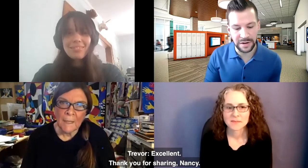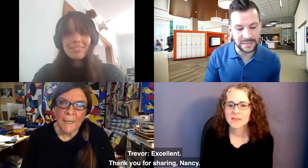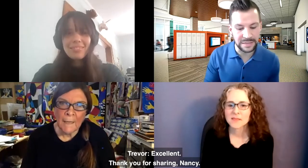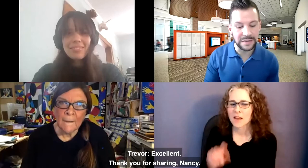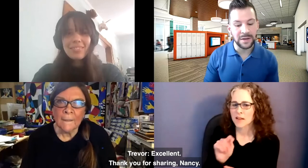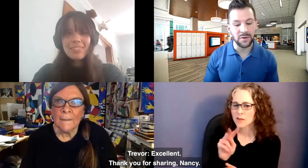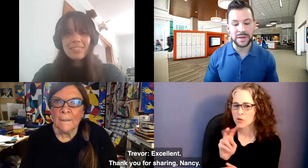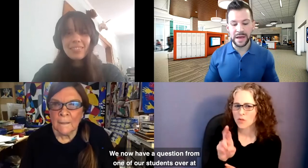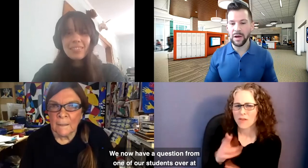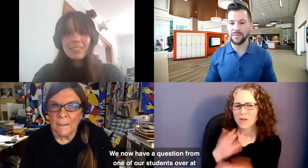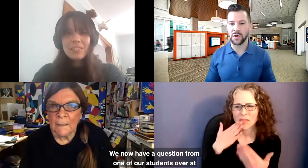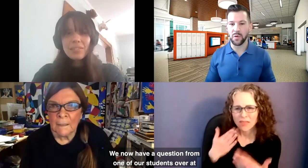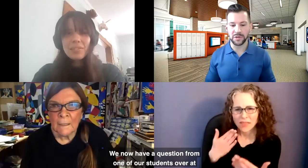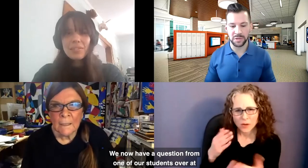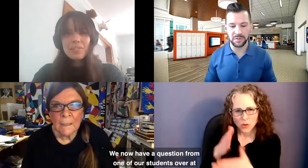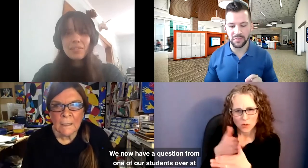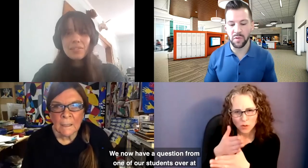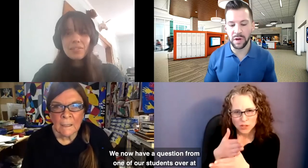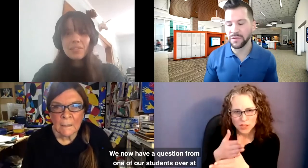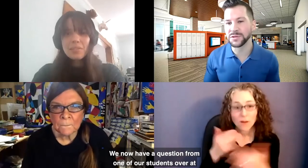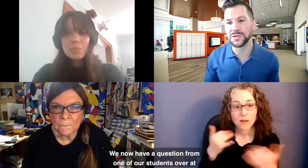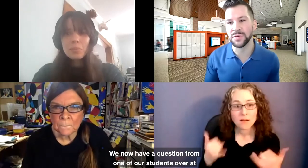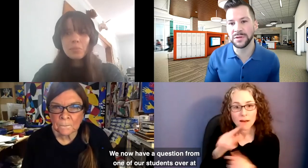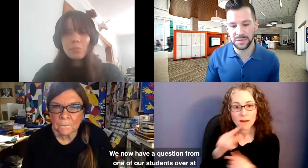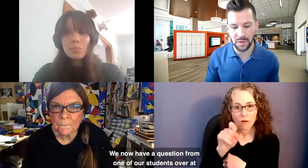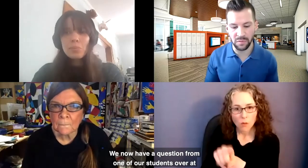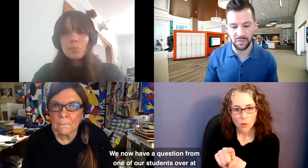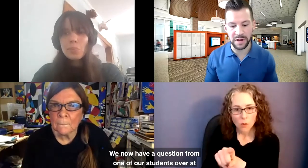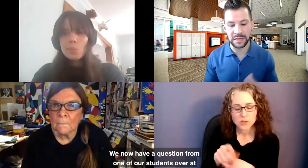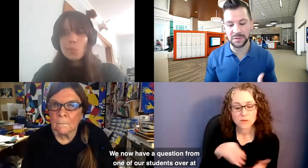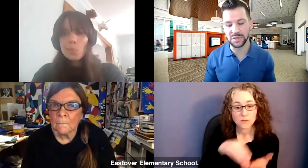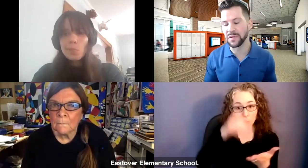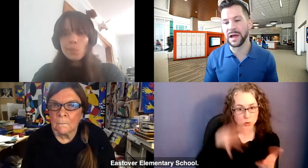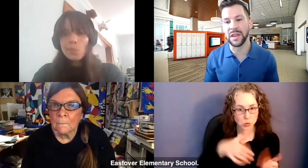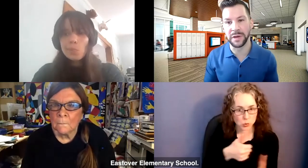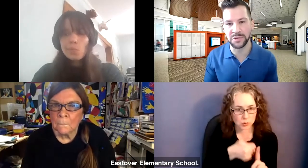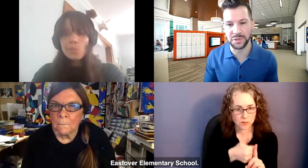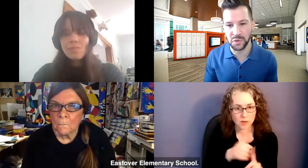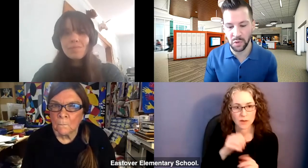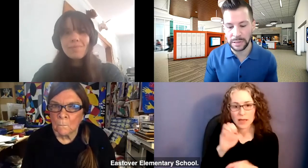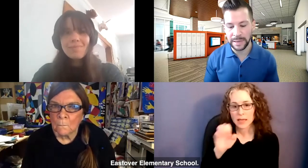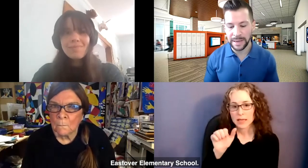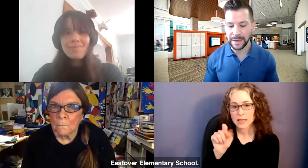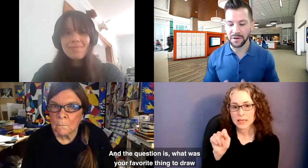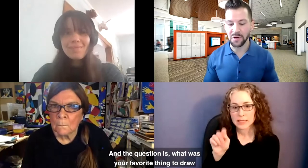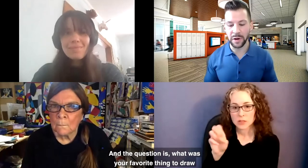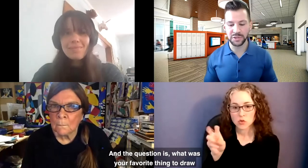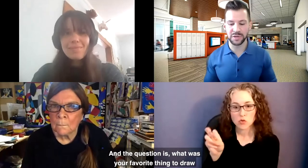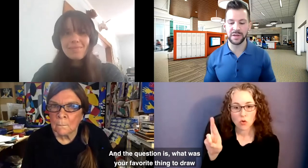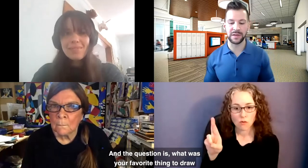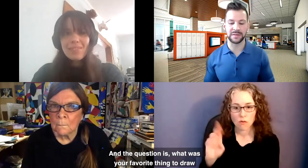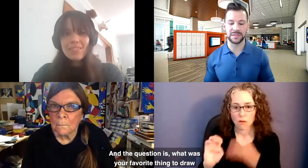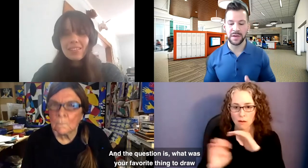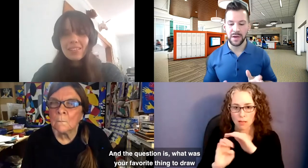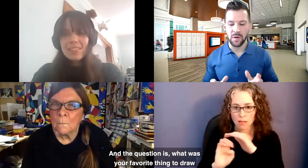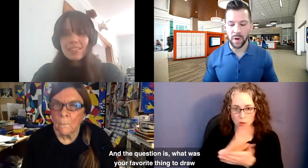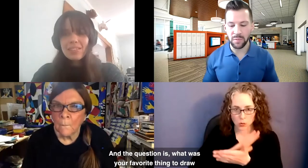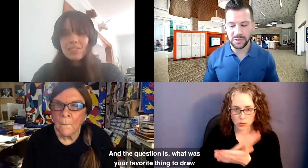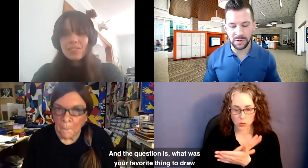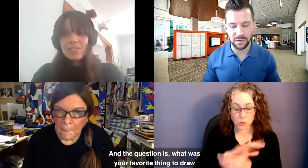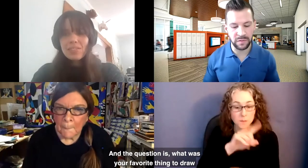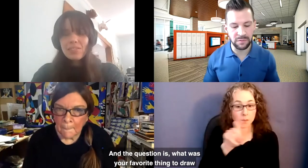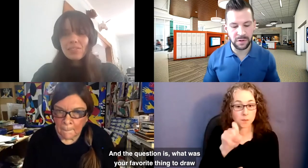Thank you for sharing, Nancy. We now have a question from one of our students over at Eastover Elementary School. And the question is,